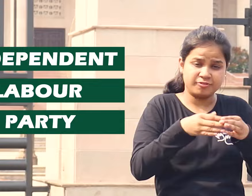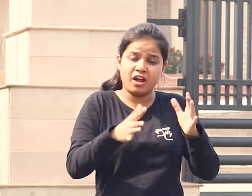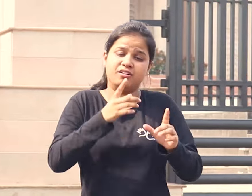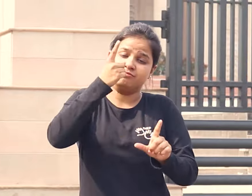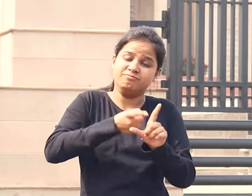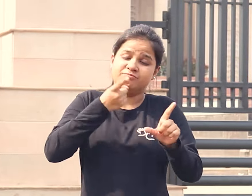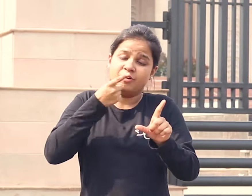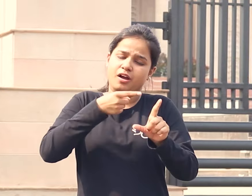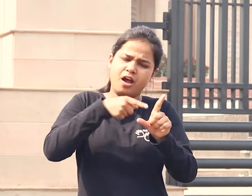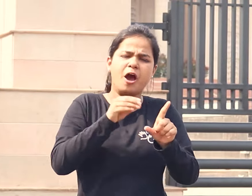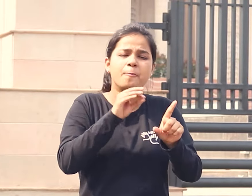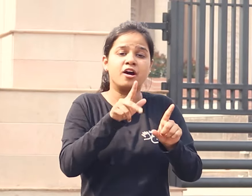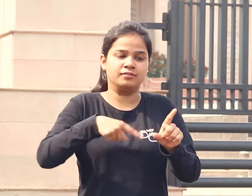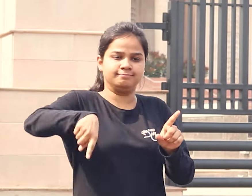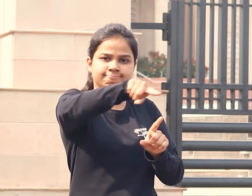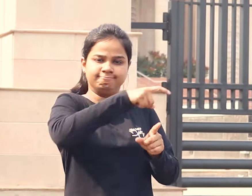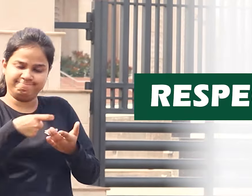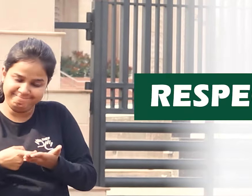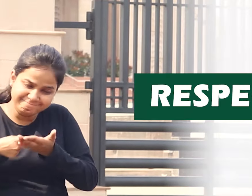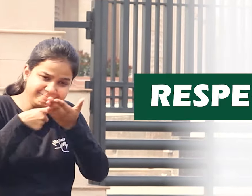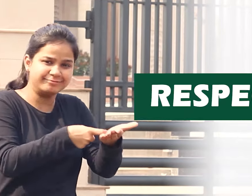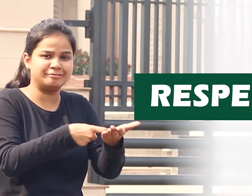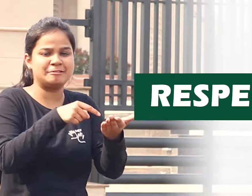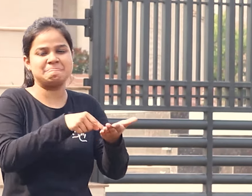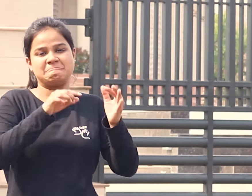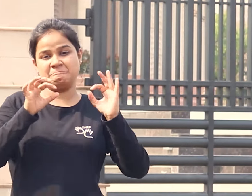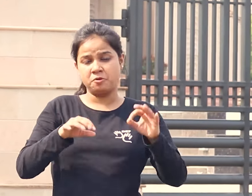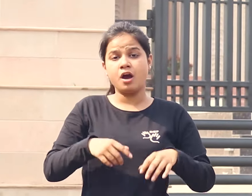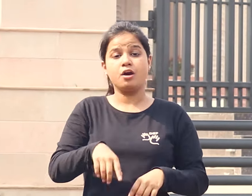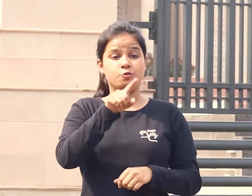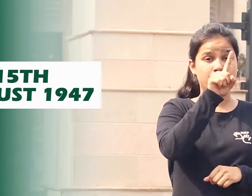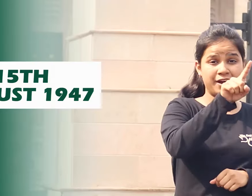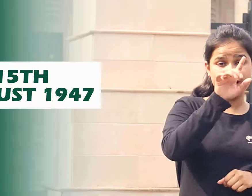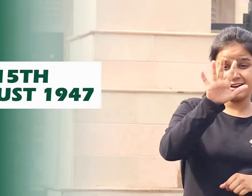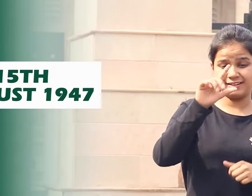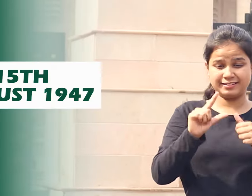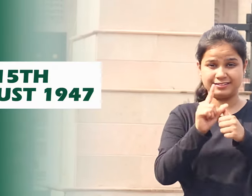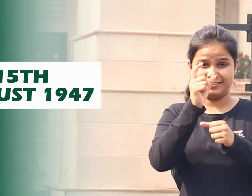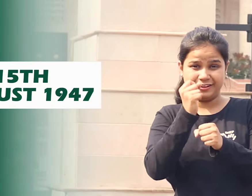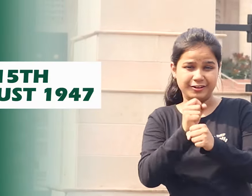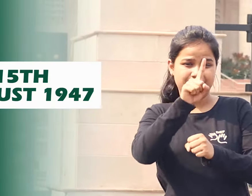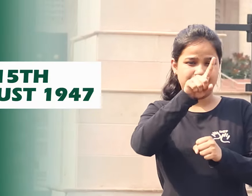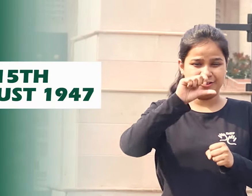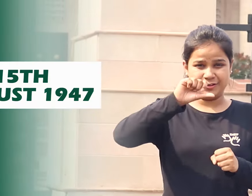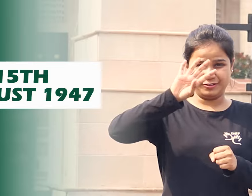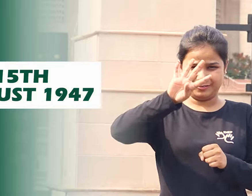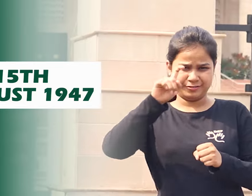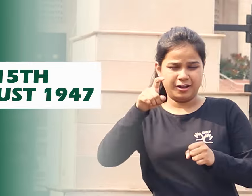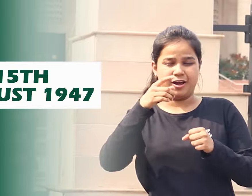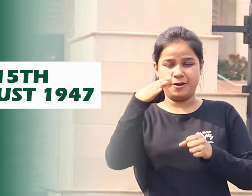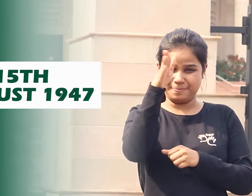He was Free India's first law minister who was also the chairman of the drafting committee of Indian constitution.